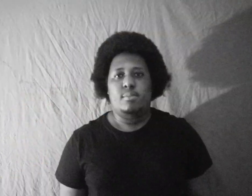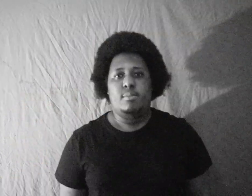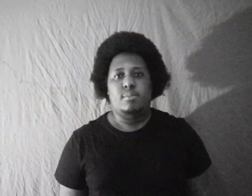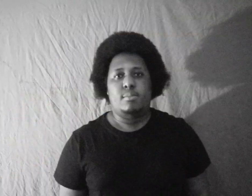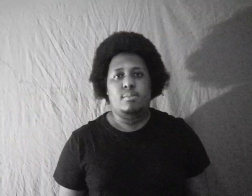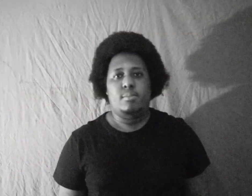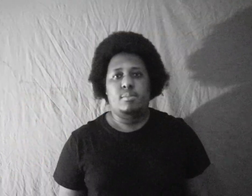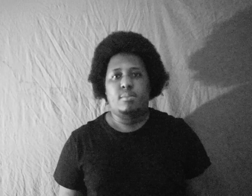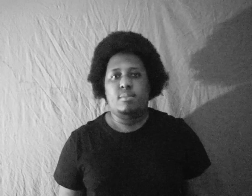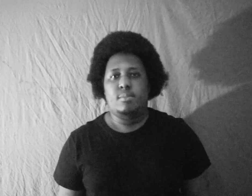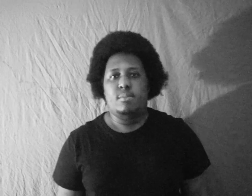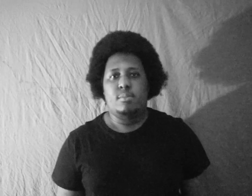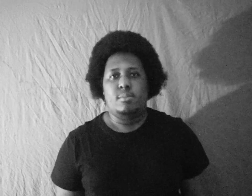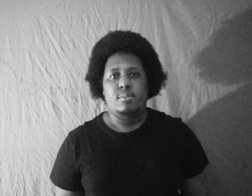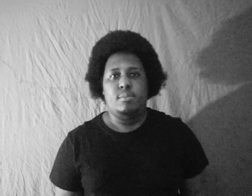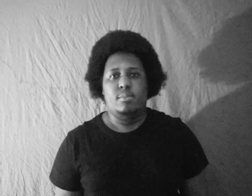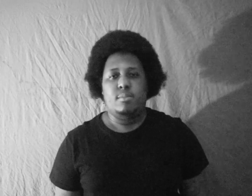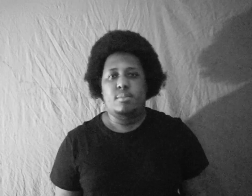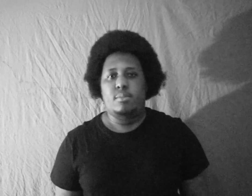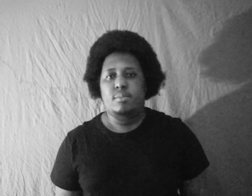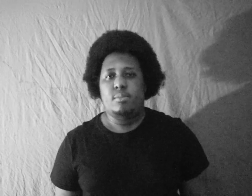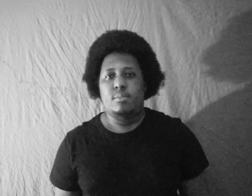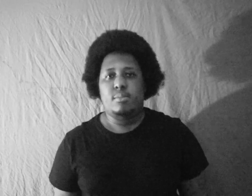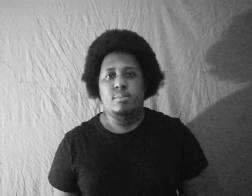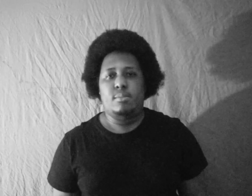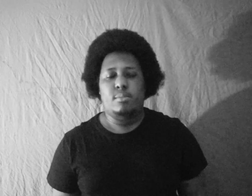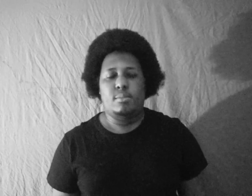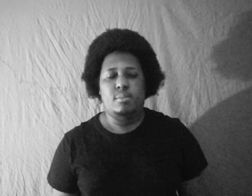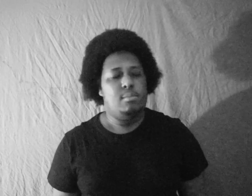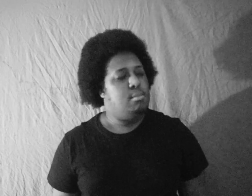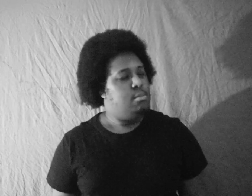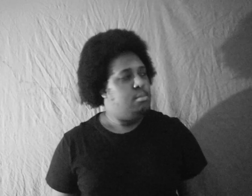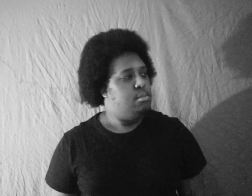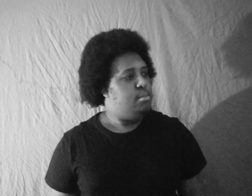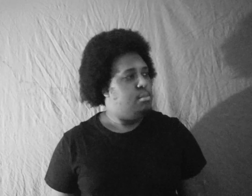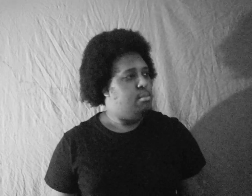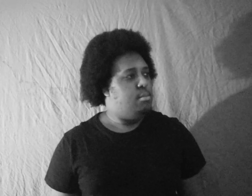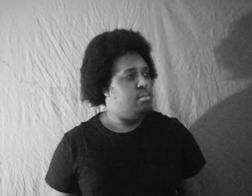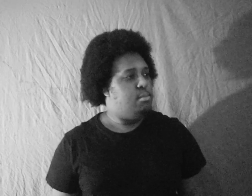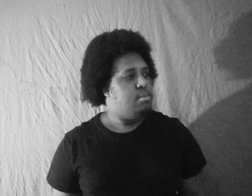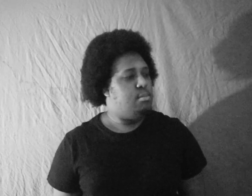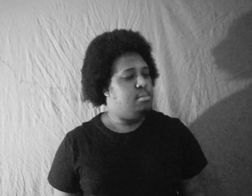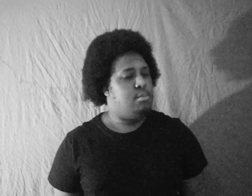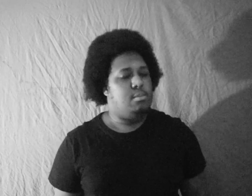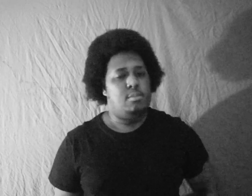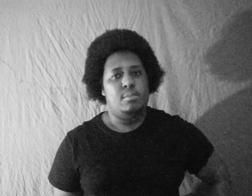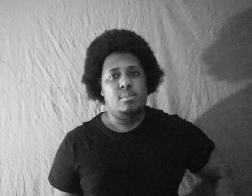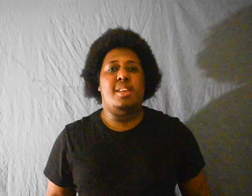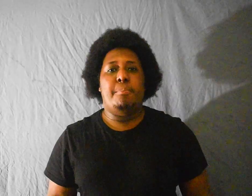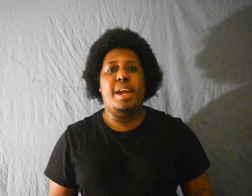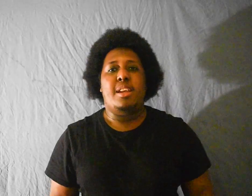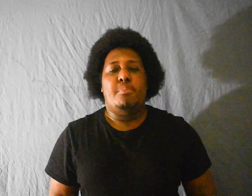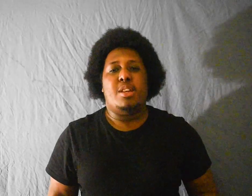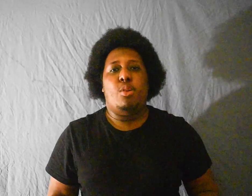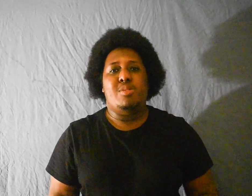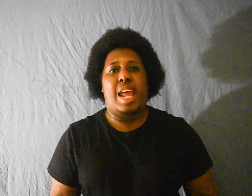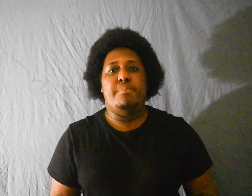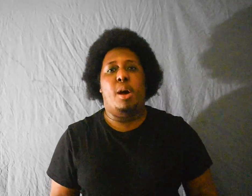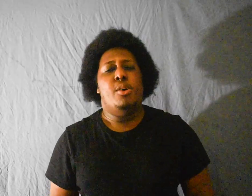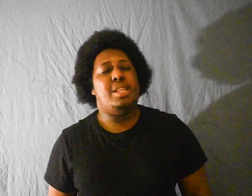out here Who will uplift you On the magic carpet He's Aladdin You're his jasmine Who will ride with you Some men bring your name up When